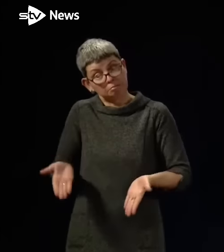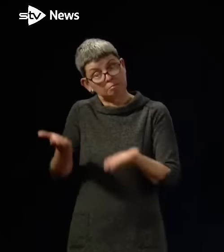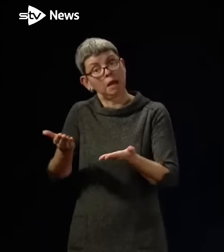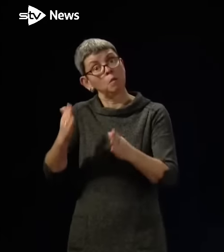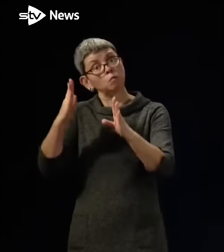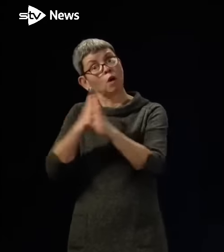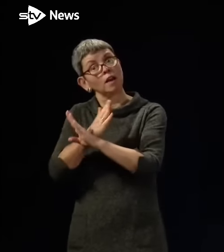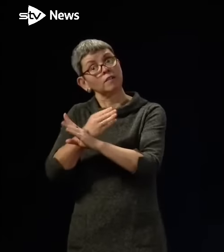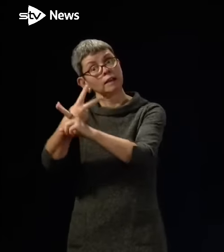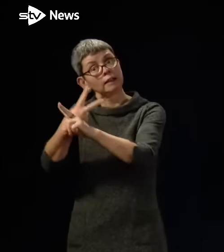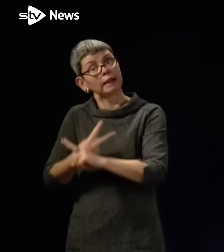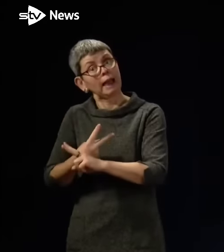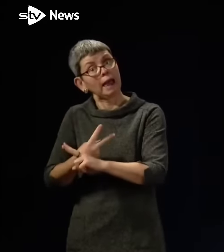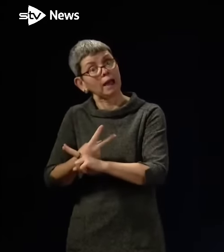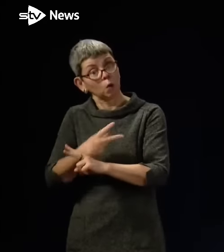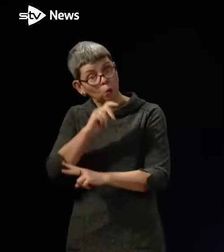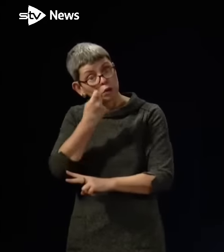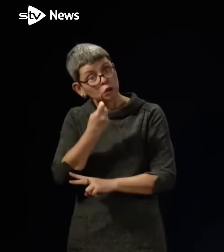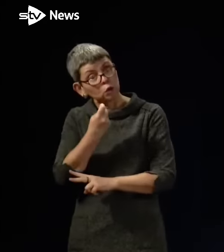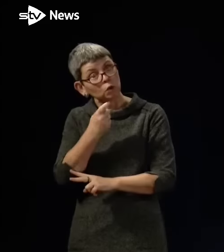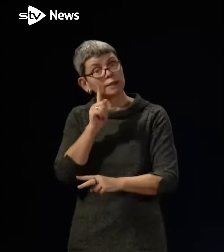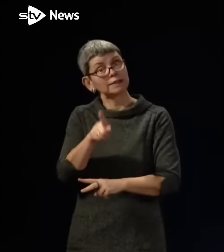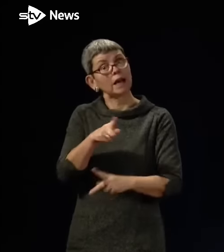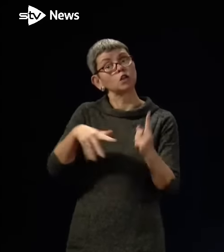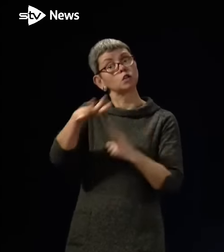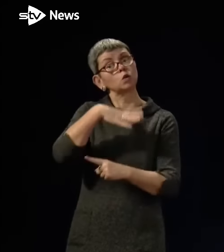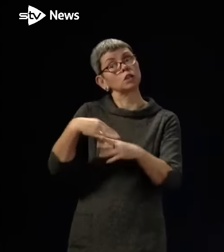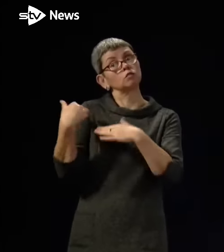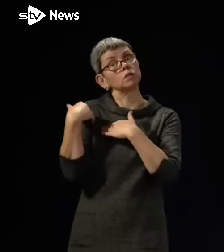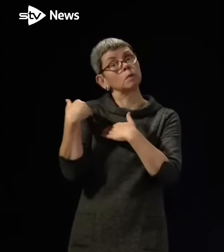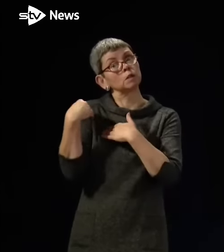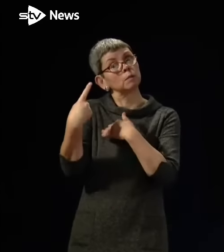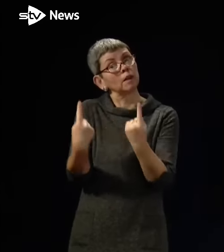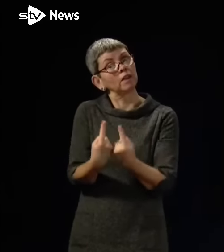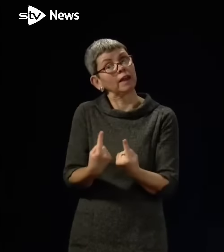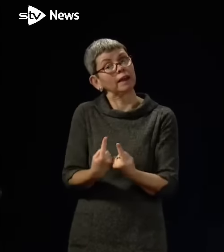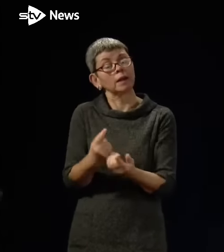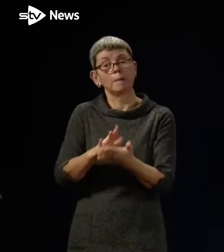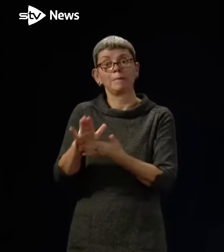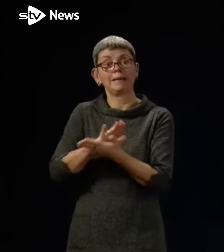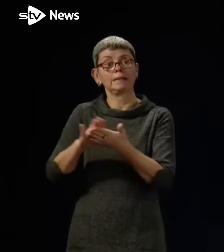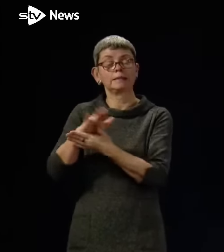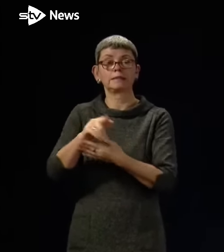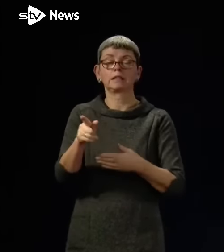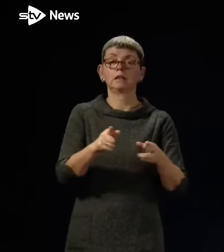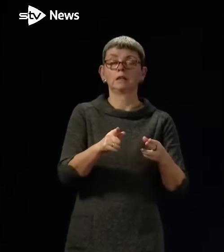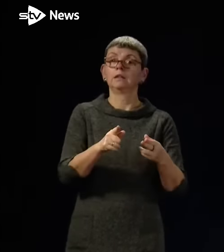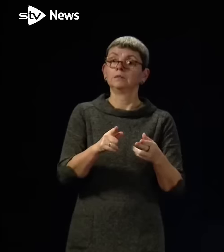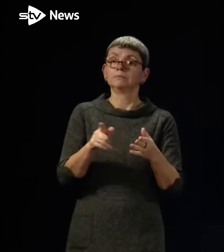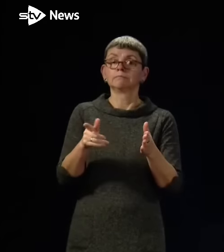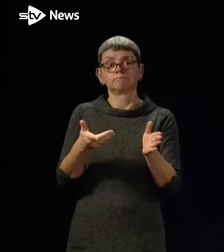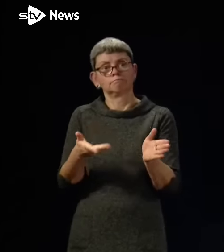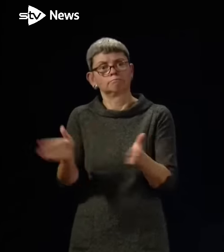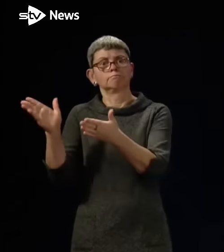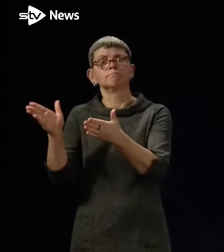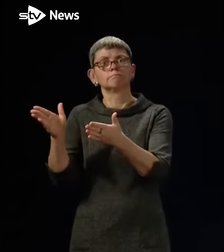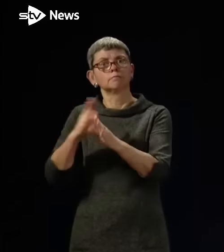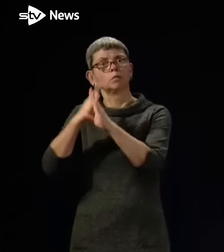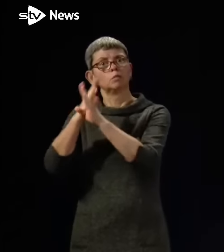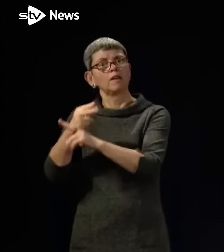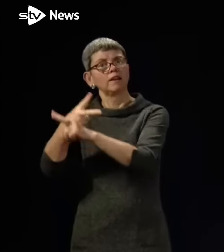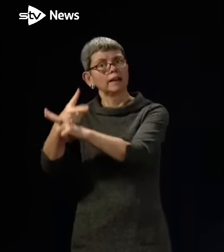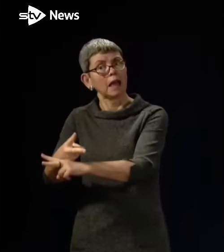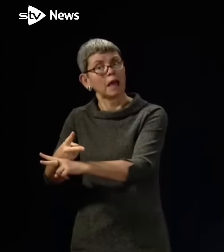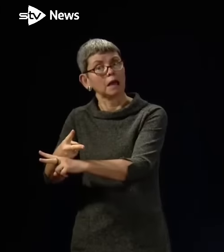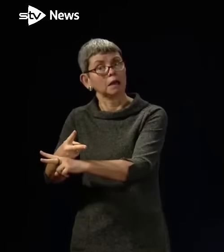Could that be the socially responsible thing to do so that the capacity is there for those who don't have that option? And also, can